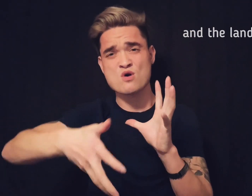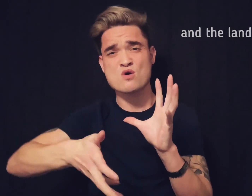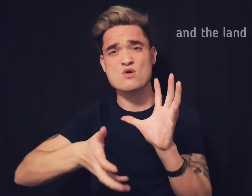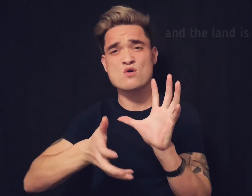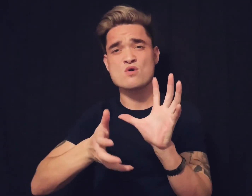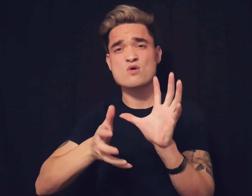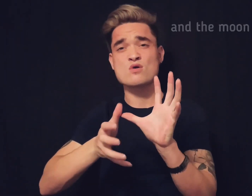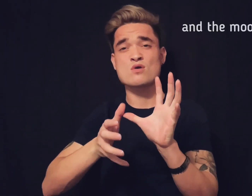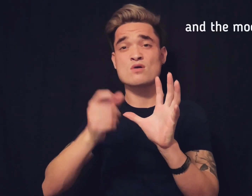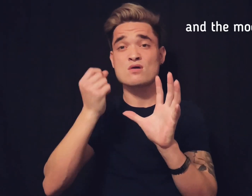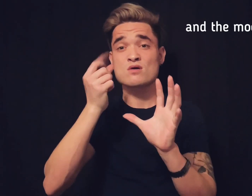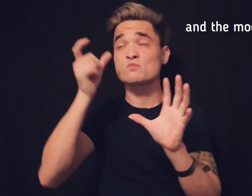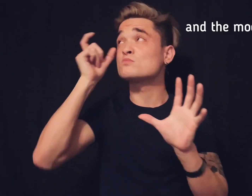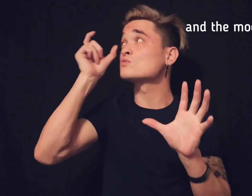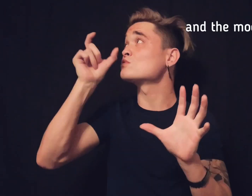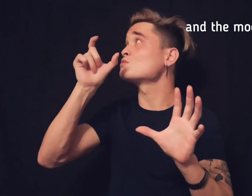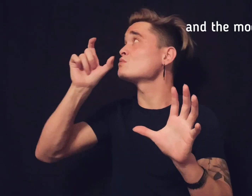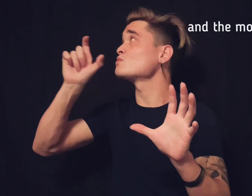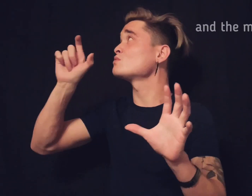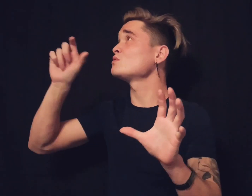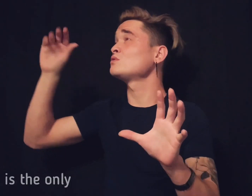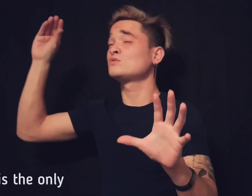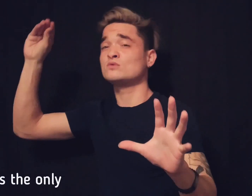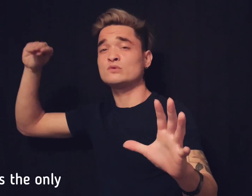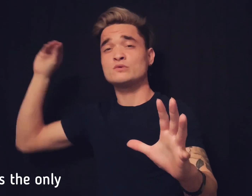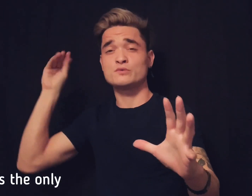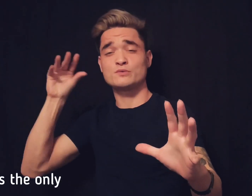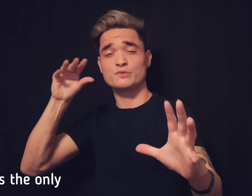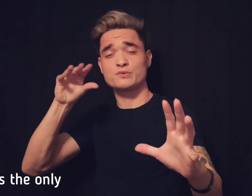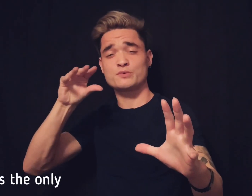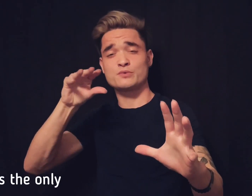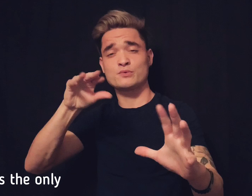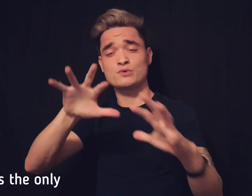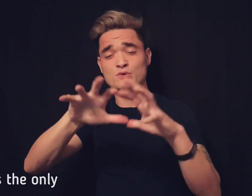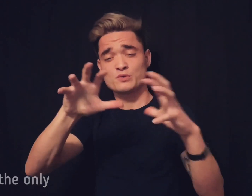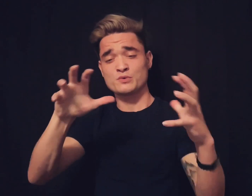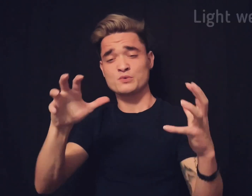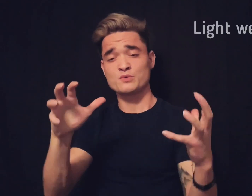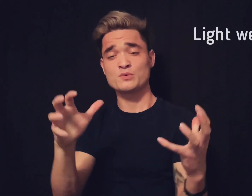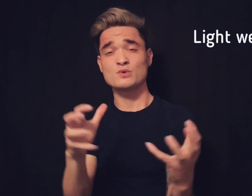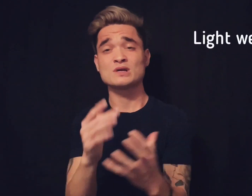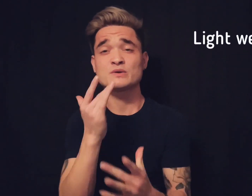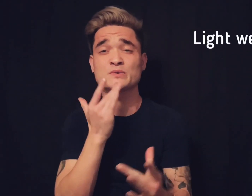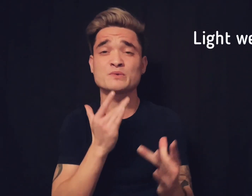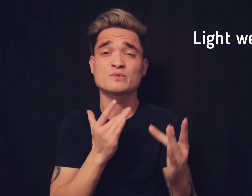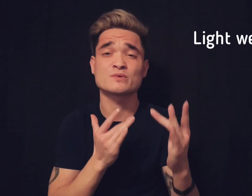And the moon is the only light we'll see